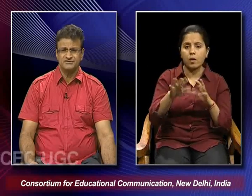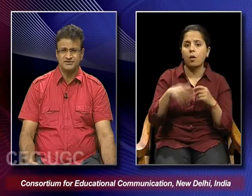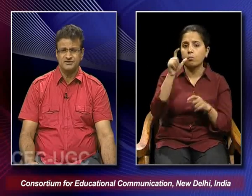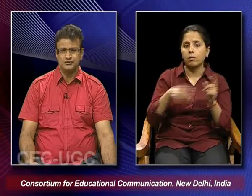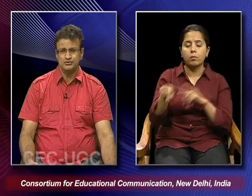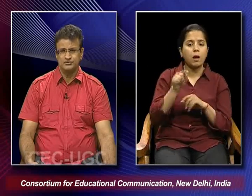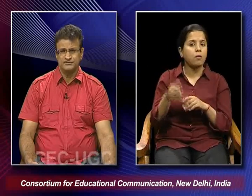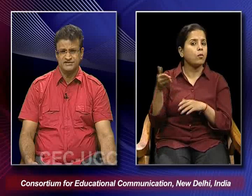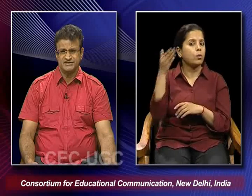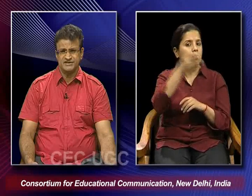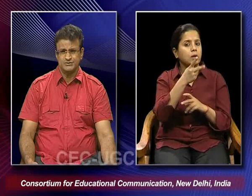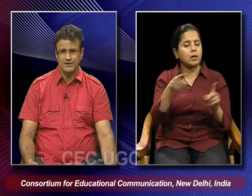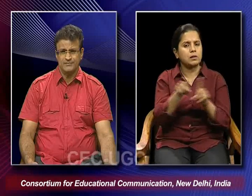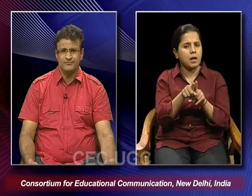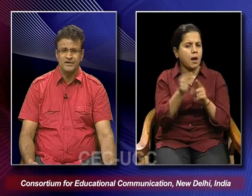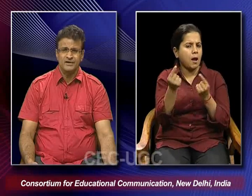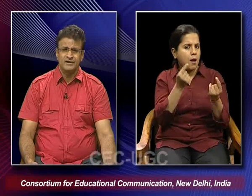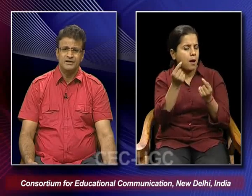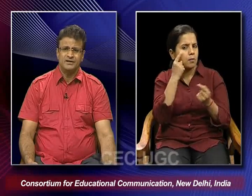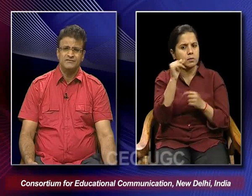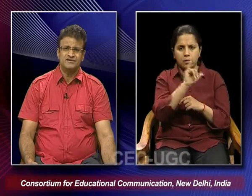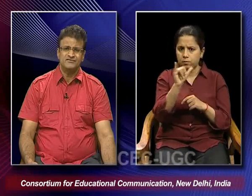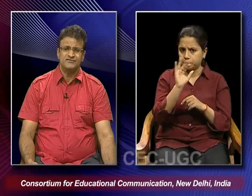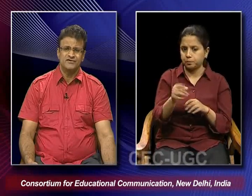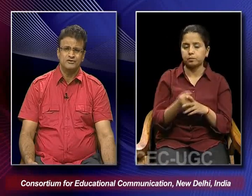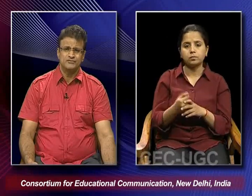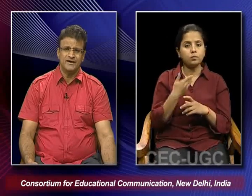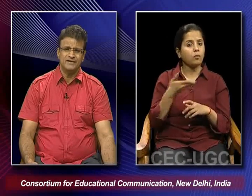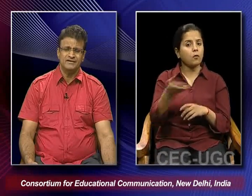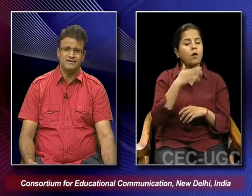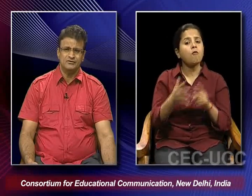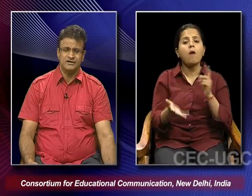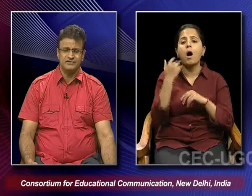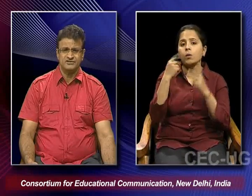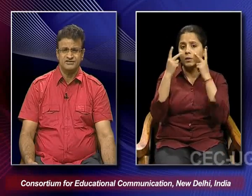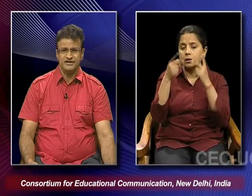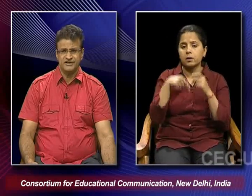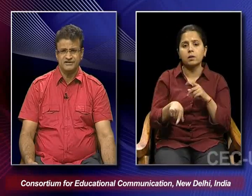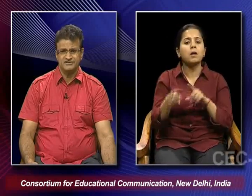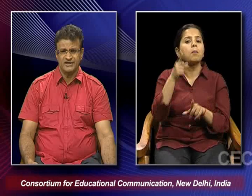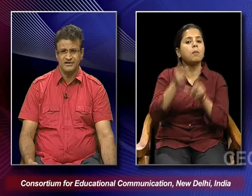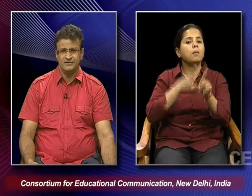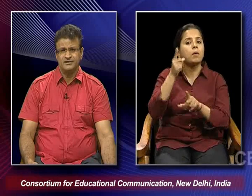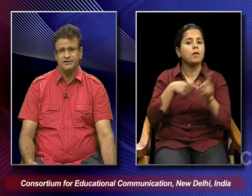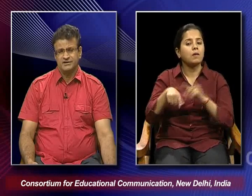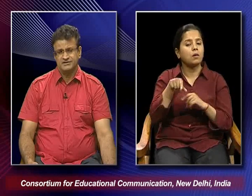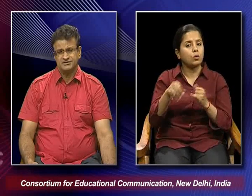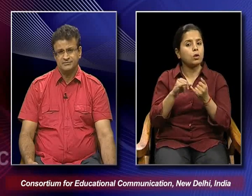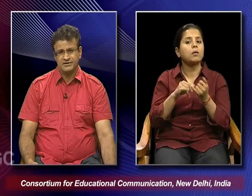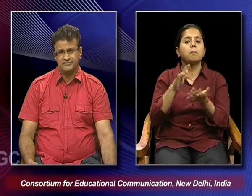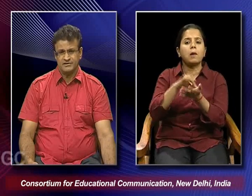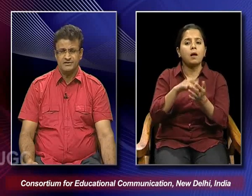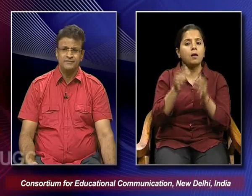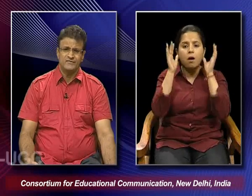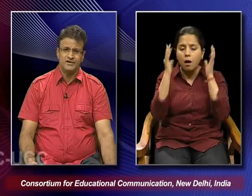they visit the tombs of the saints as well. And we also find that on the anniversary day, the shrine is